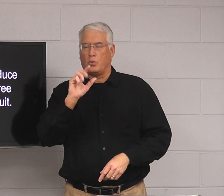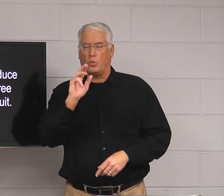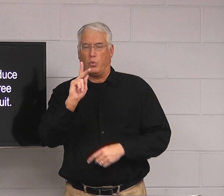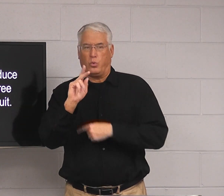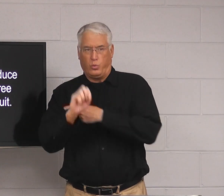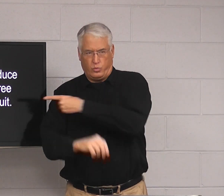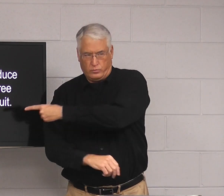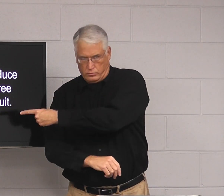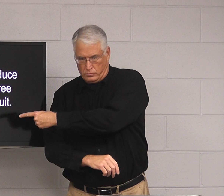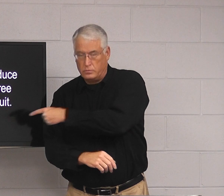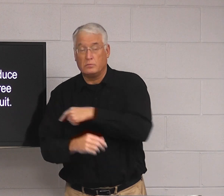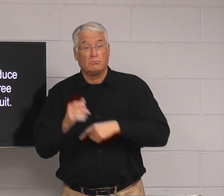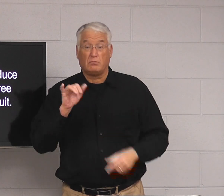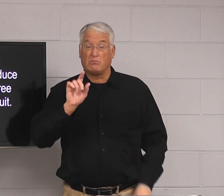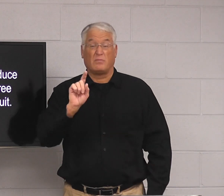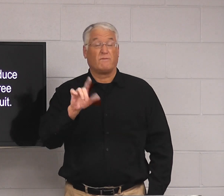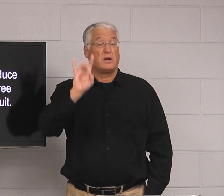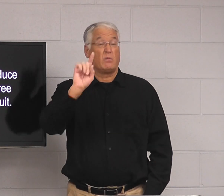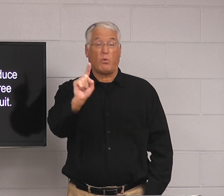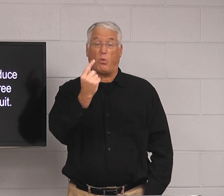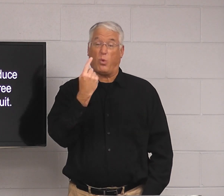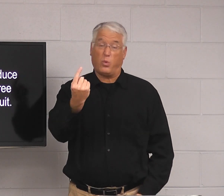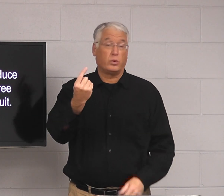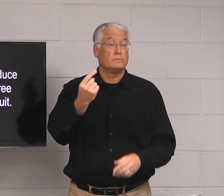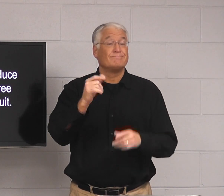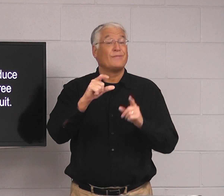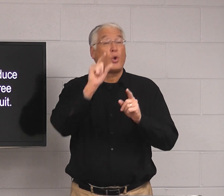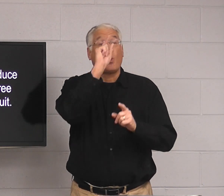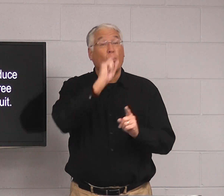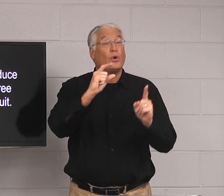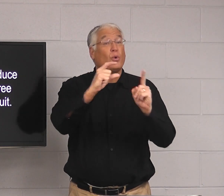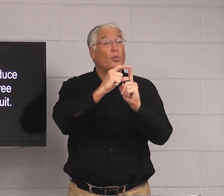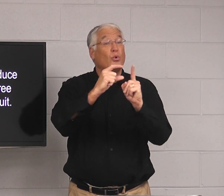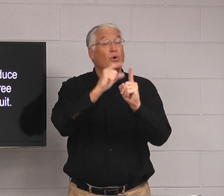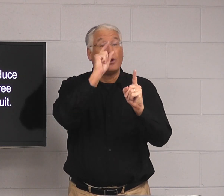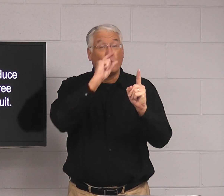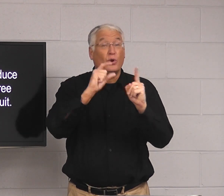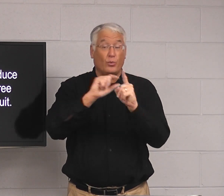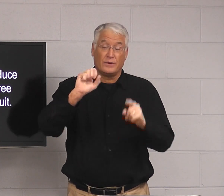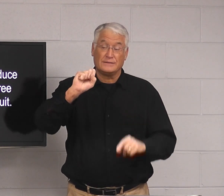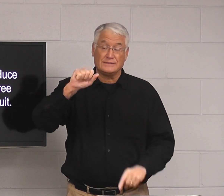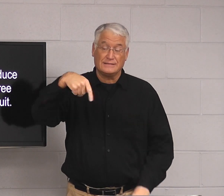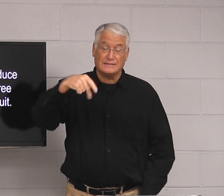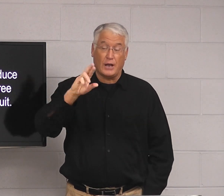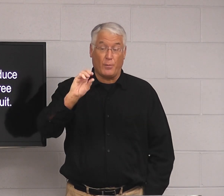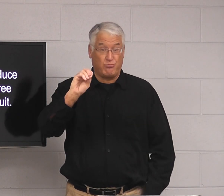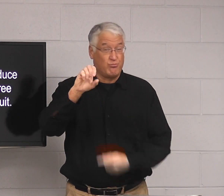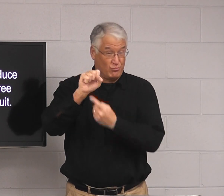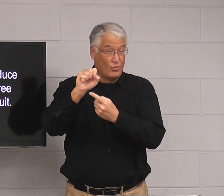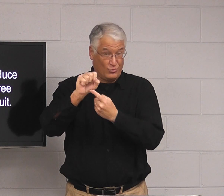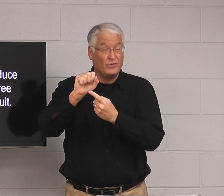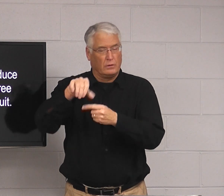this is Luke. I've only found one Greek word, sapros,